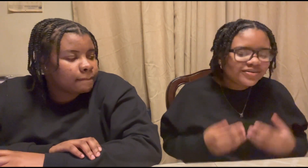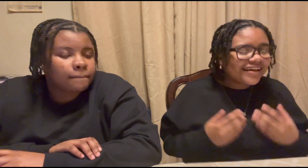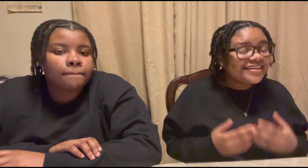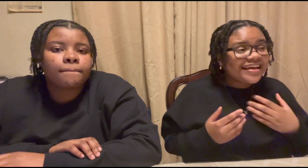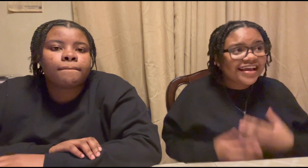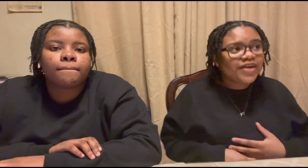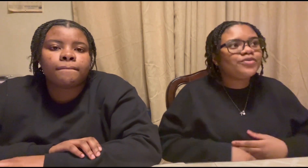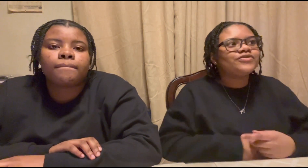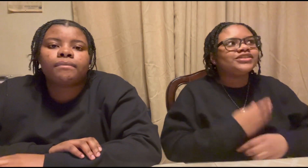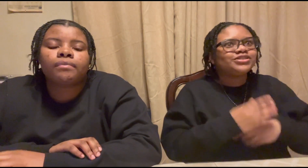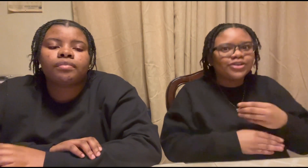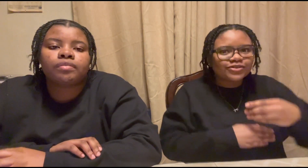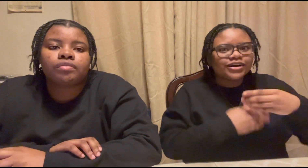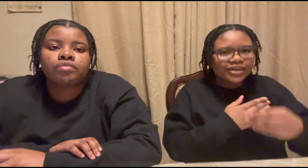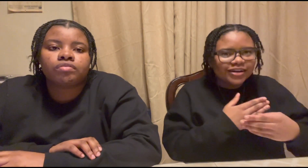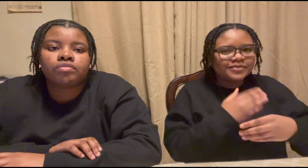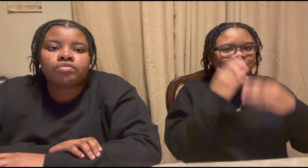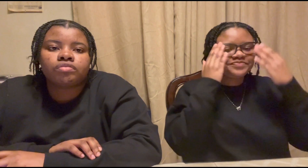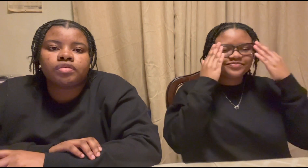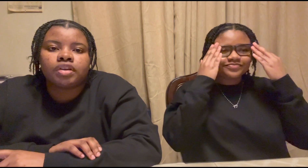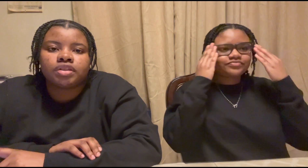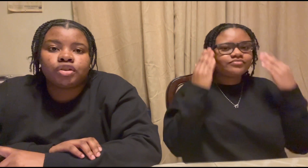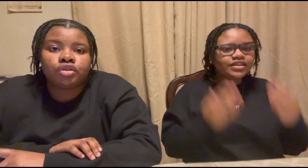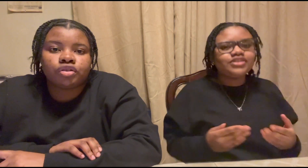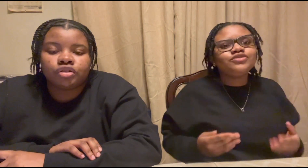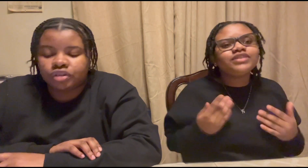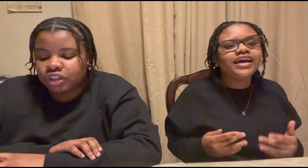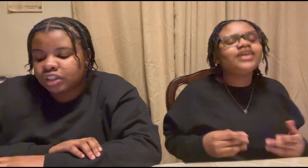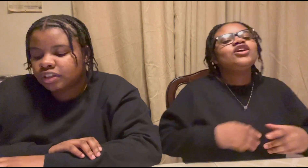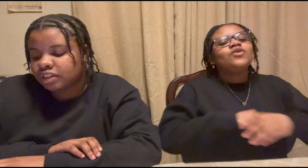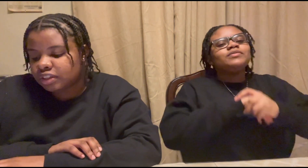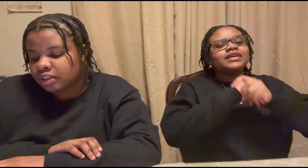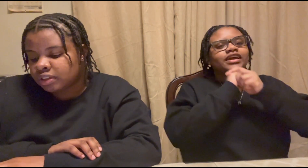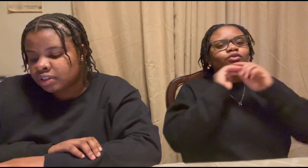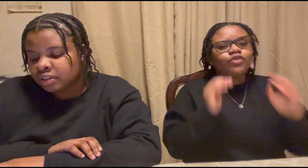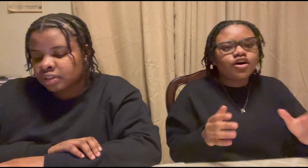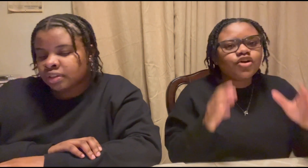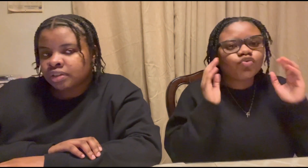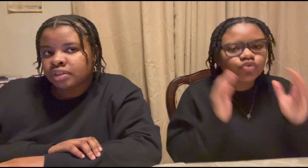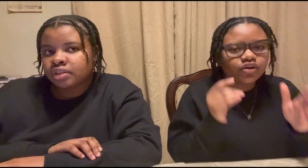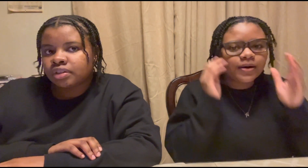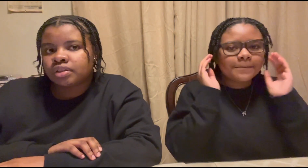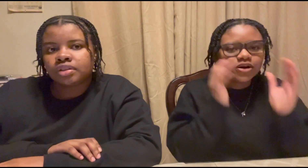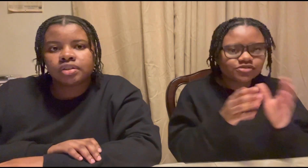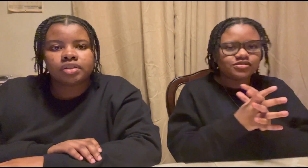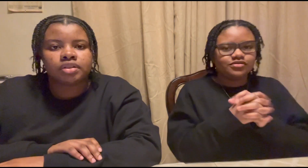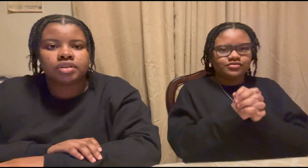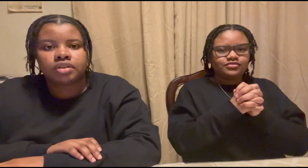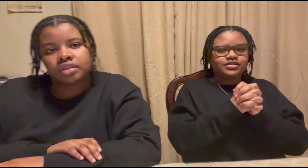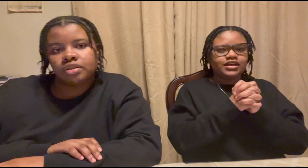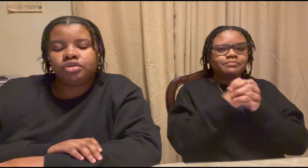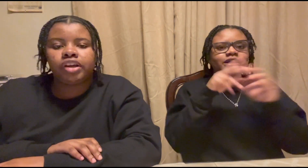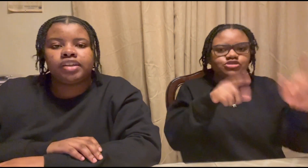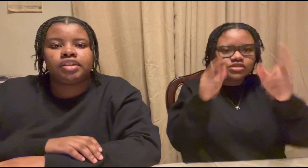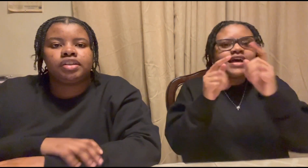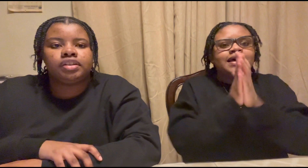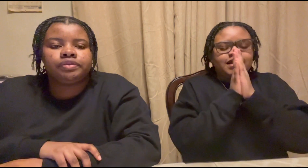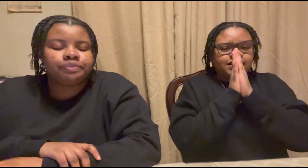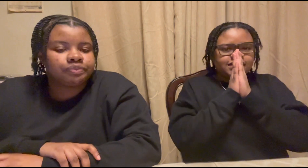and a we're trying to turn up sir q and a we about to get raw real and personal so make sure listen